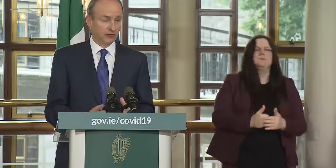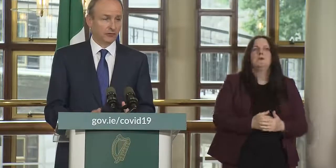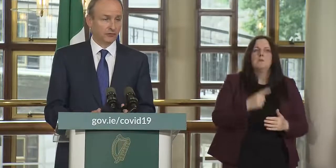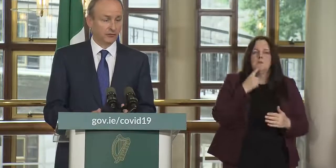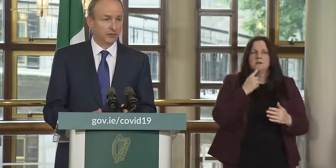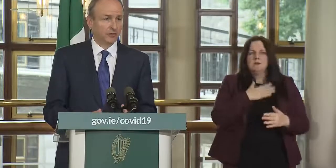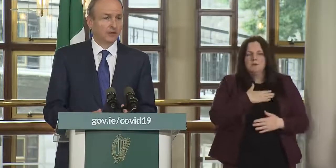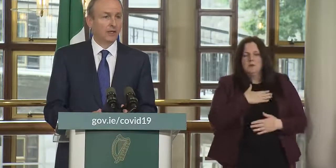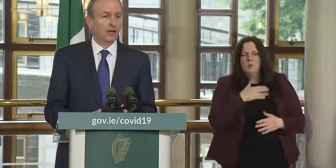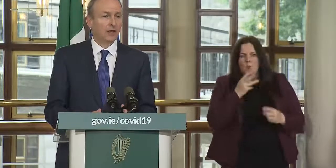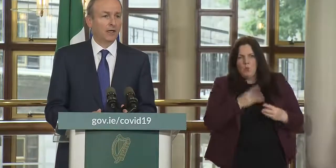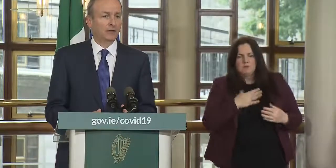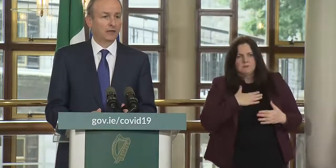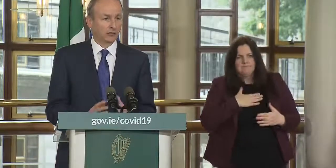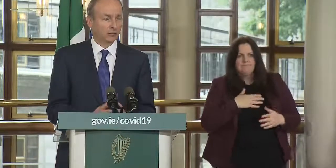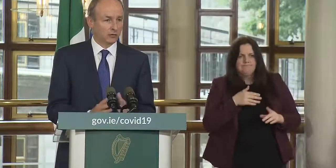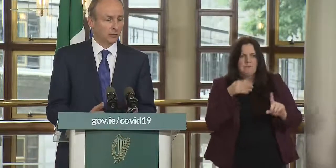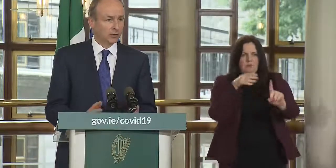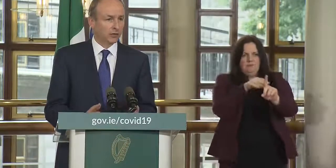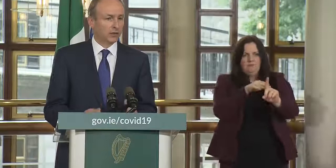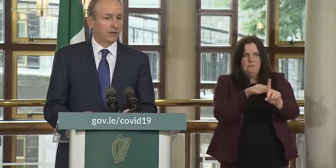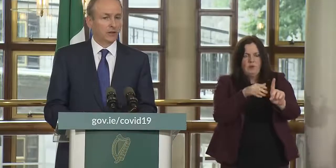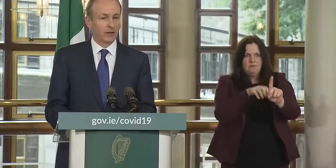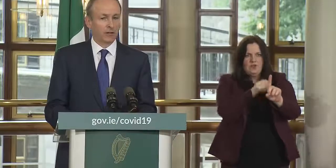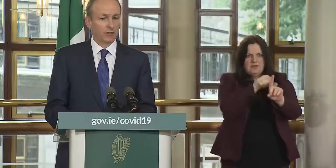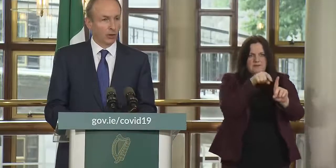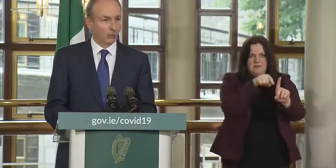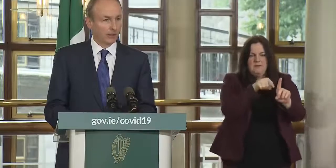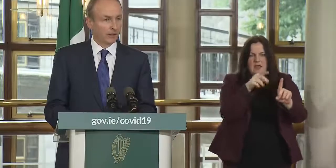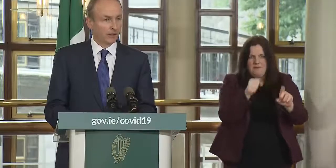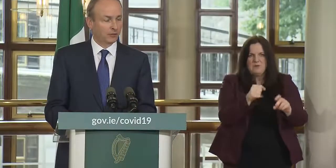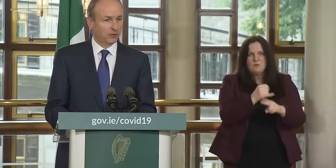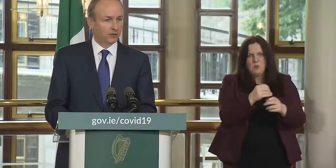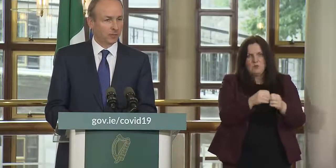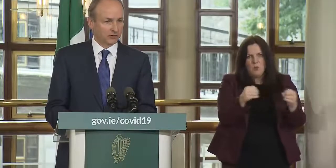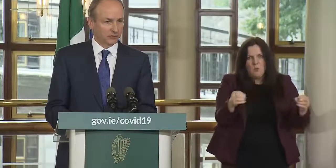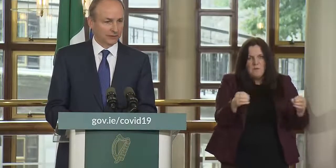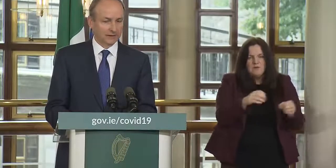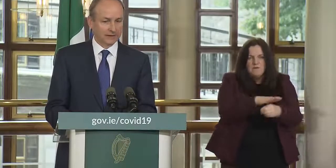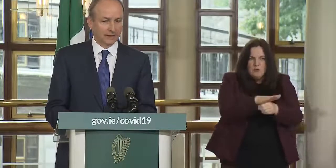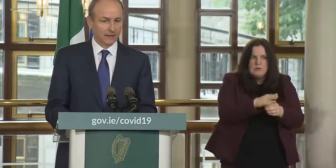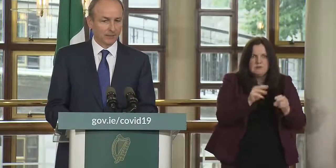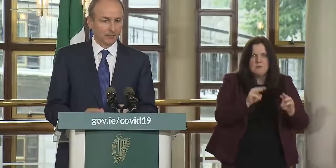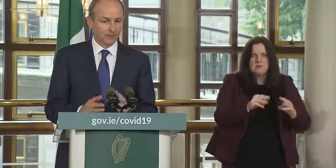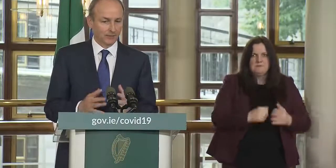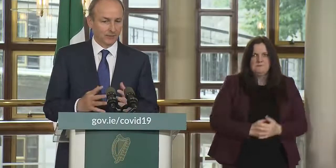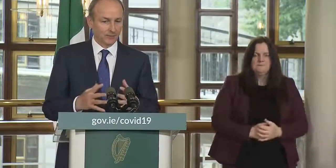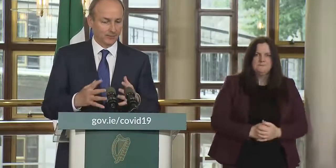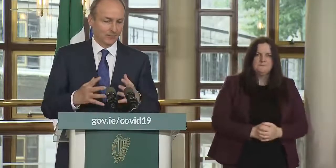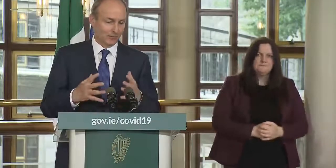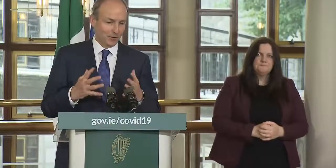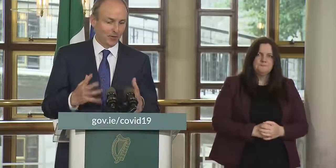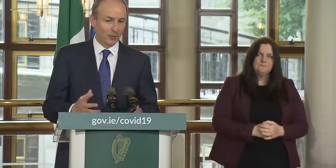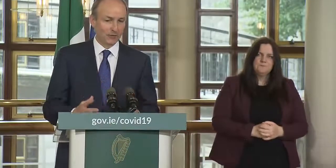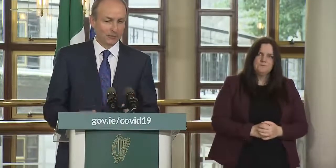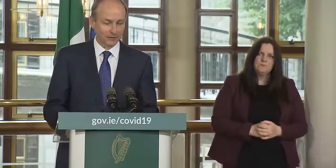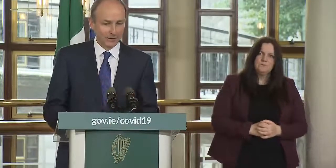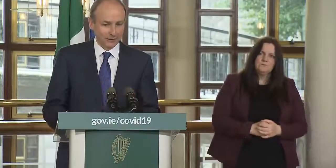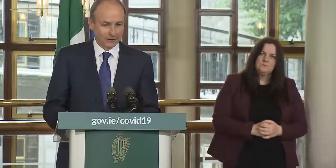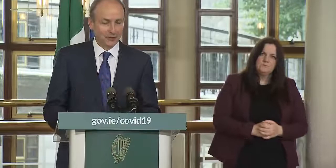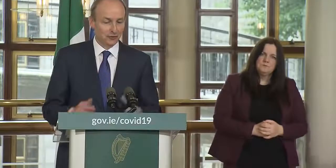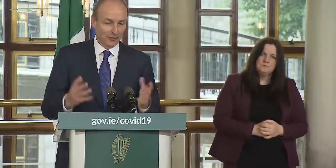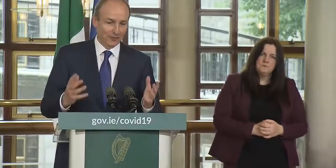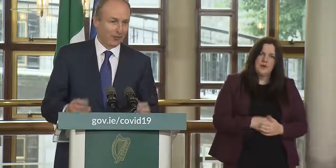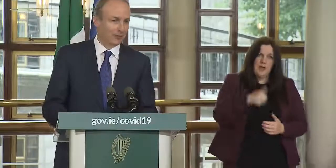desire and objective uh that schools would uh reopen as fully as possible being a former